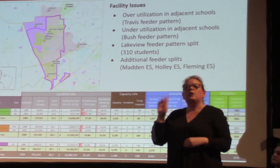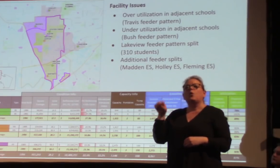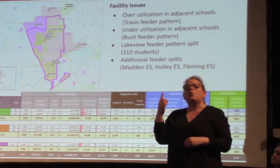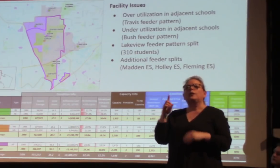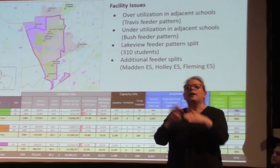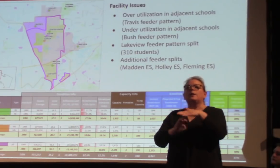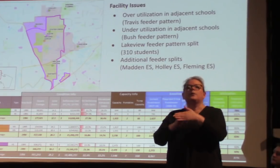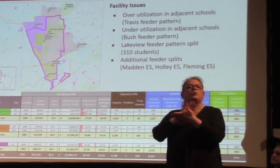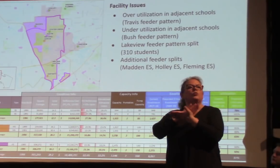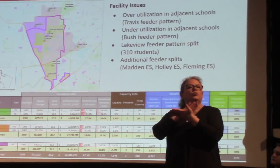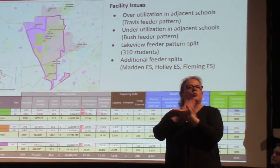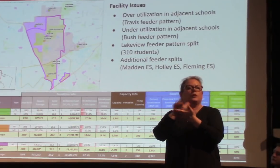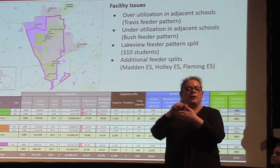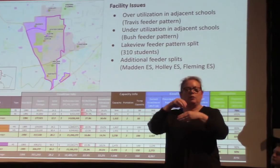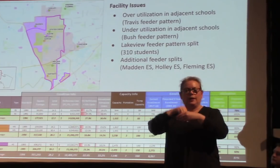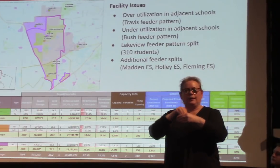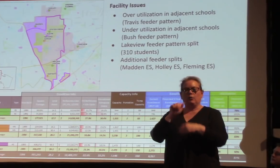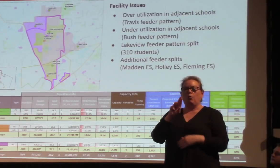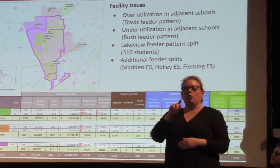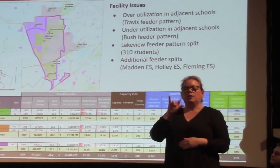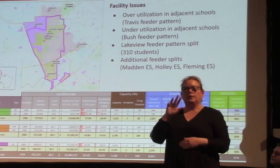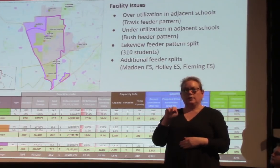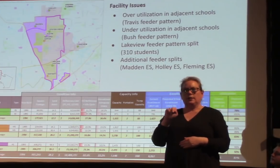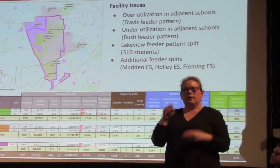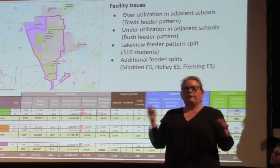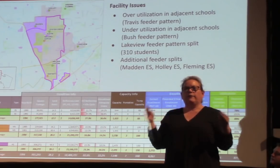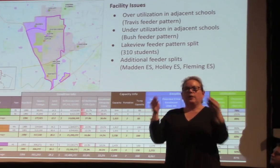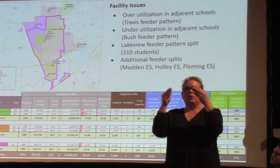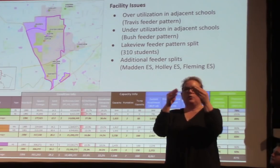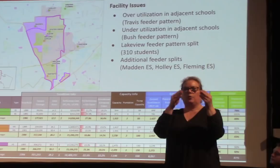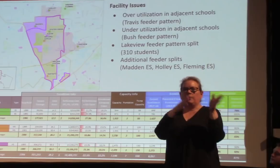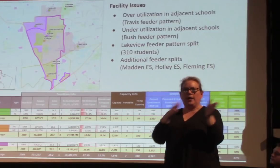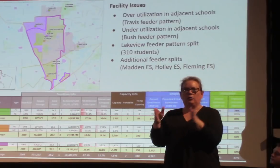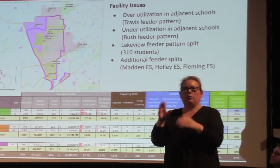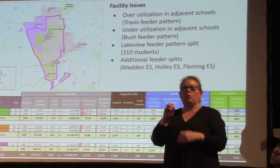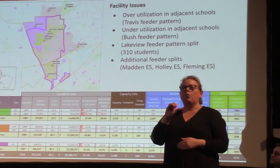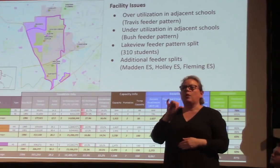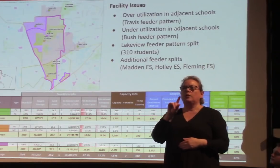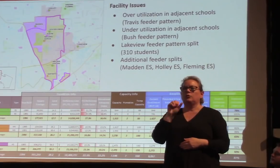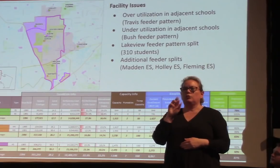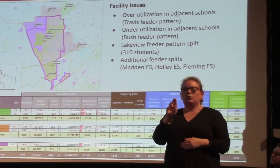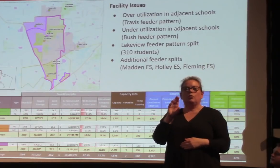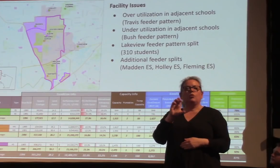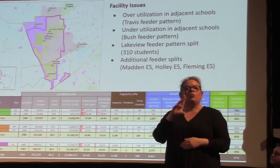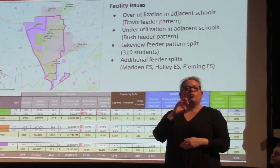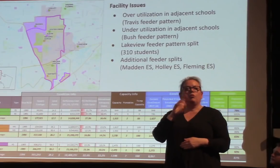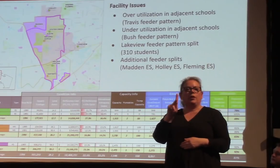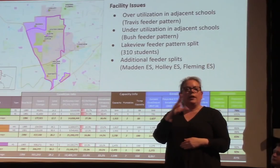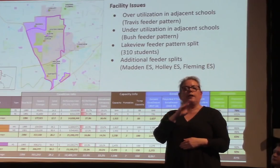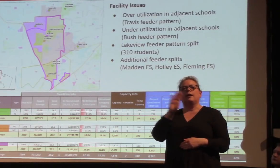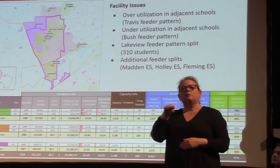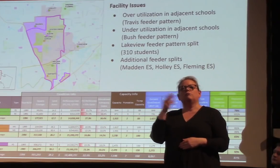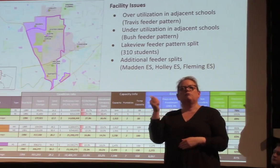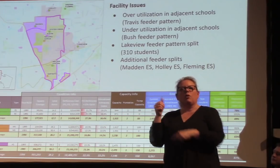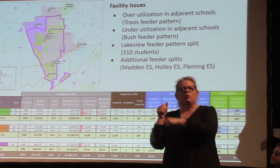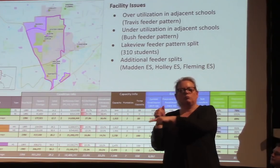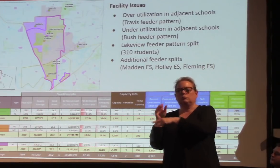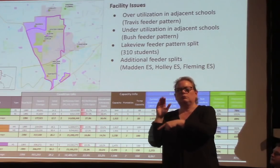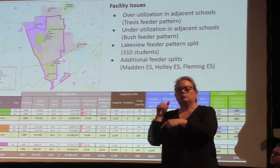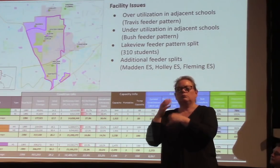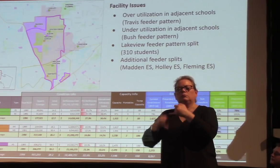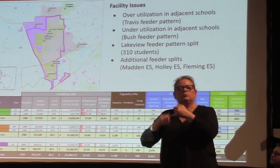schools that are physically located within the Austin feeder pattern are Oyster Creek and Walker Station. But we have pieces of Madden, Holly,